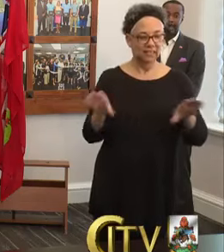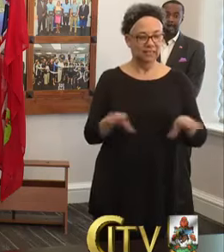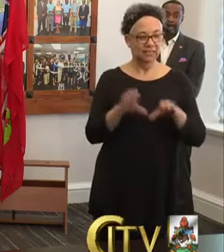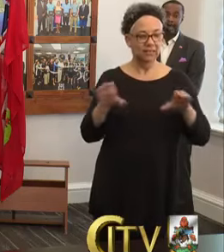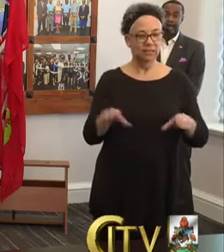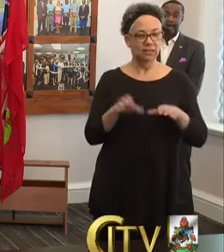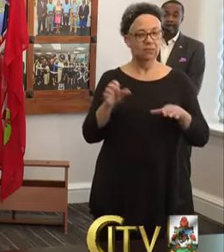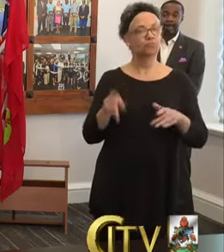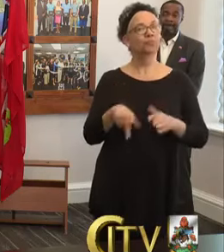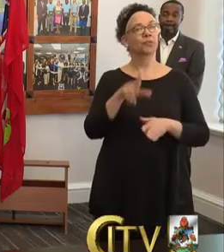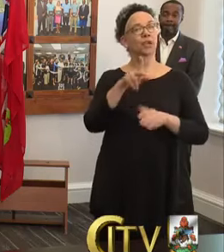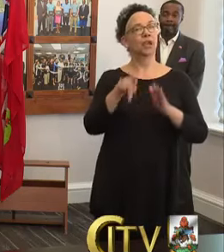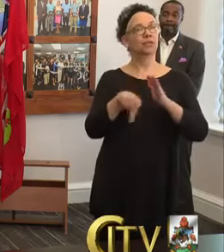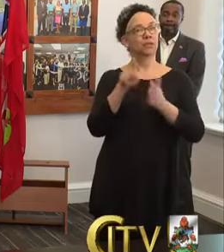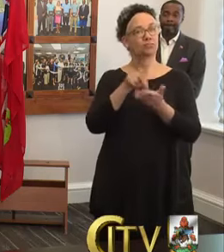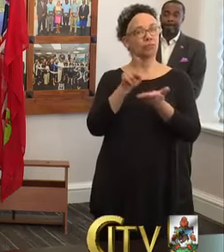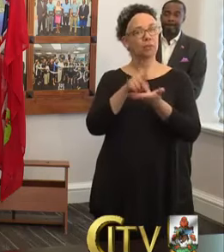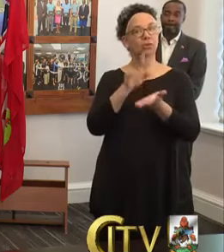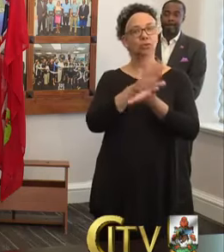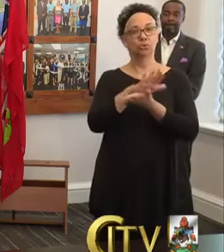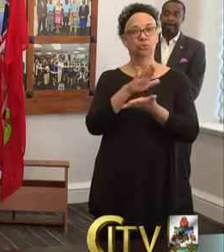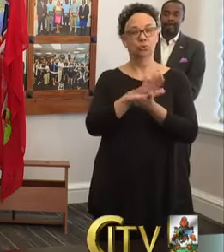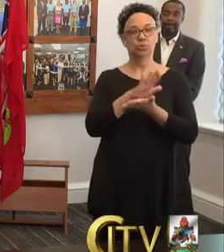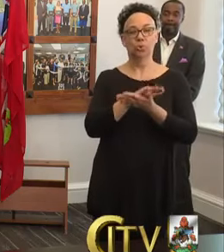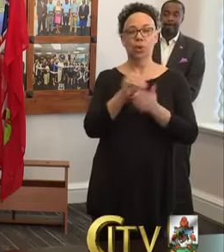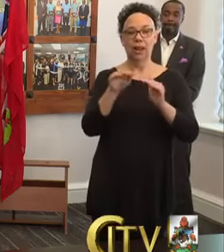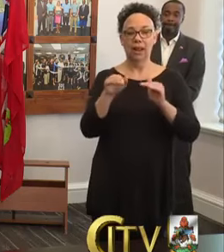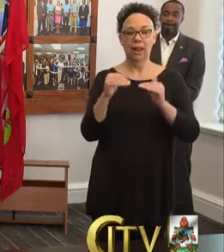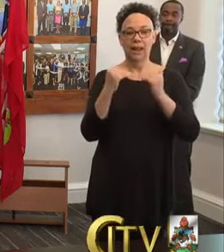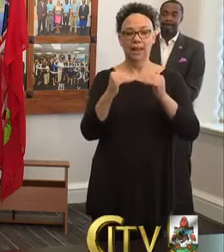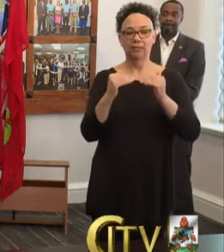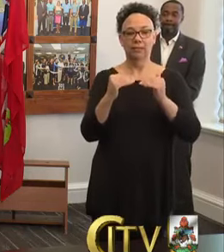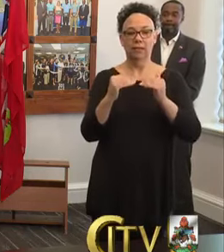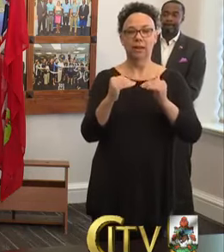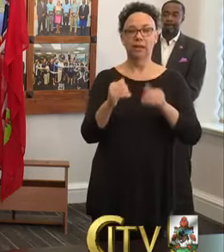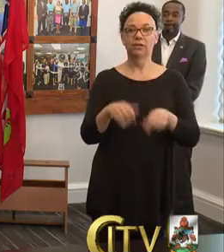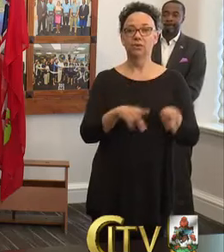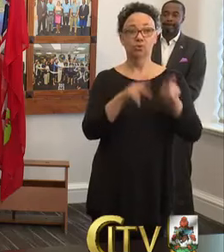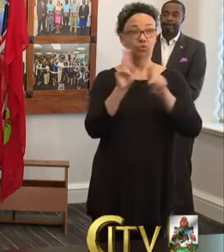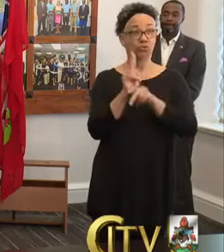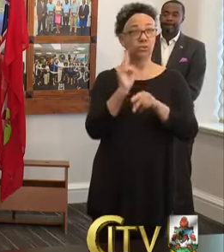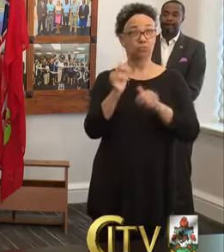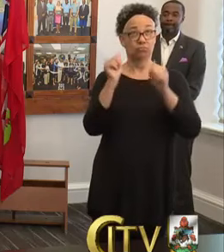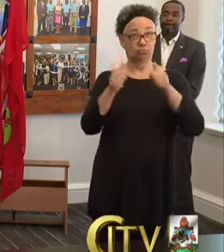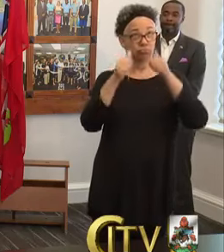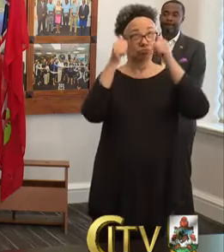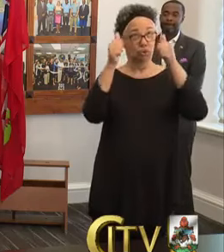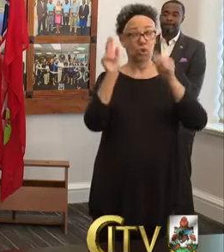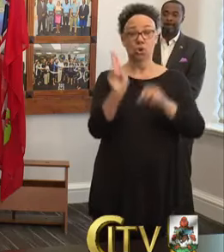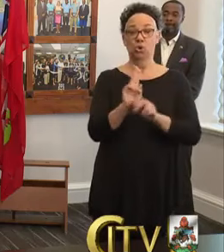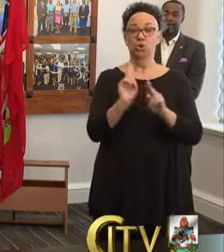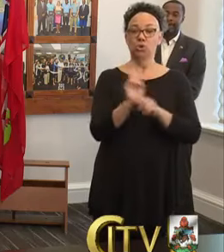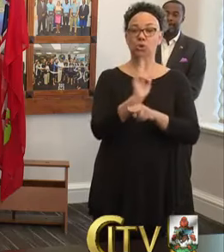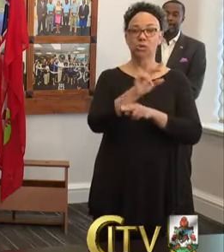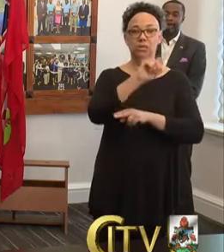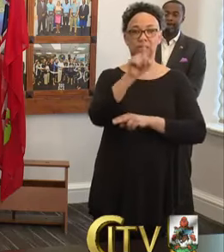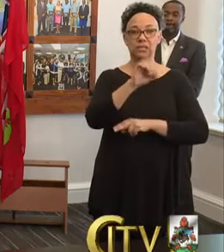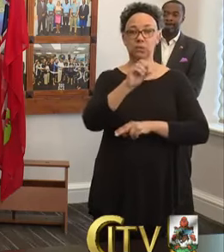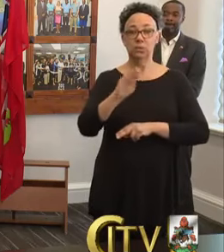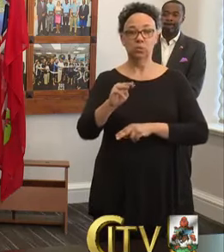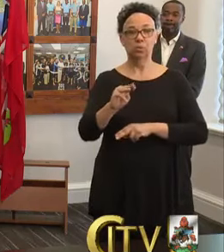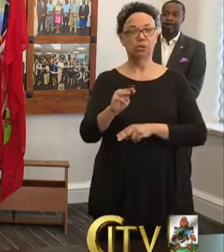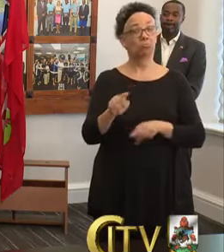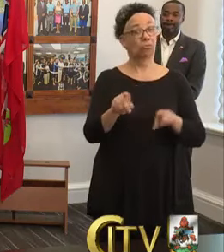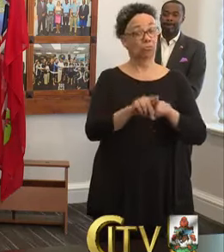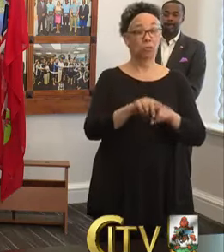Using the power school platform to post assignments. Using zoom and any other online programs such